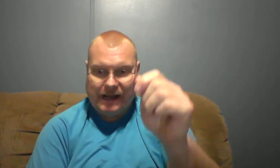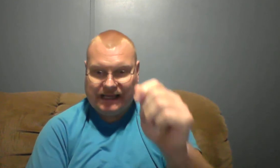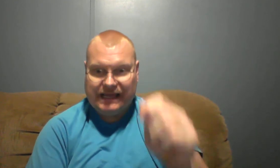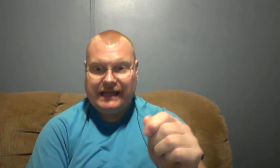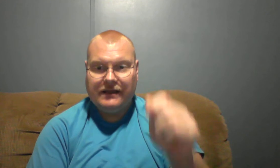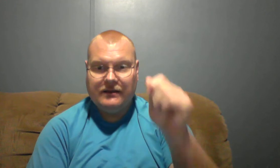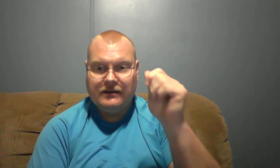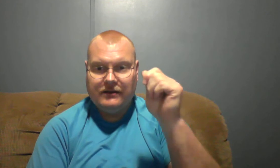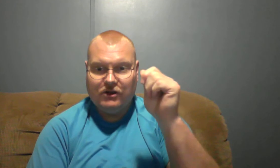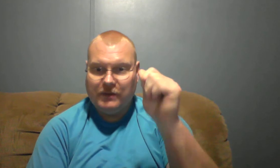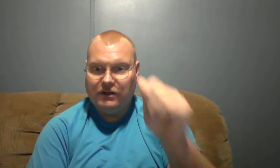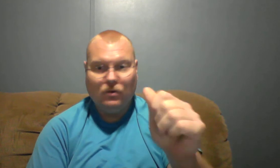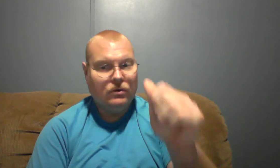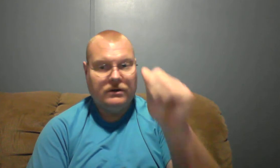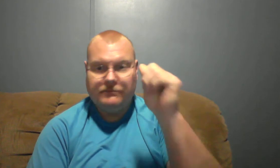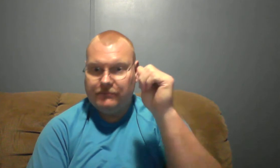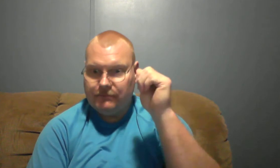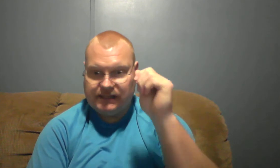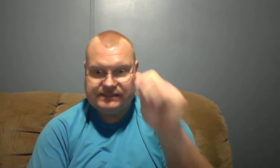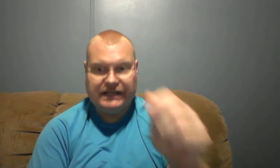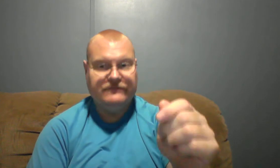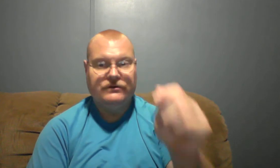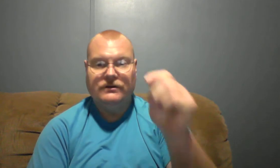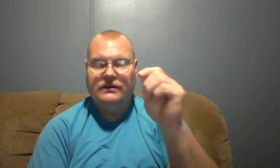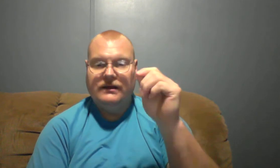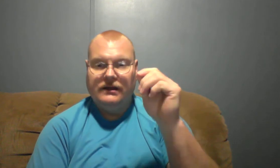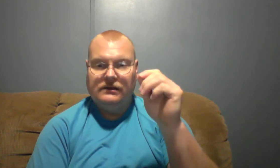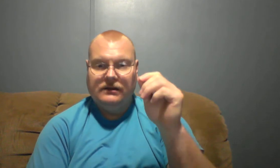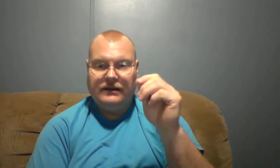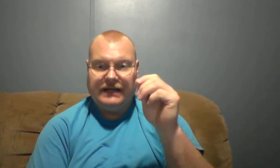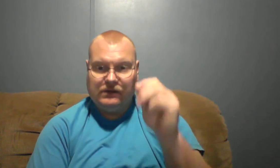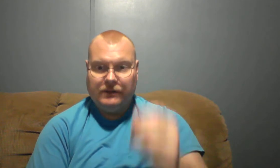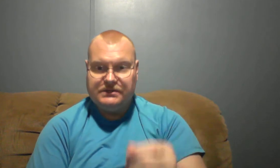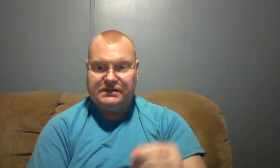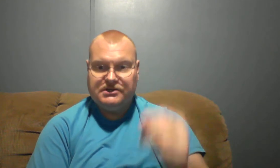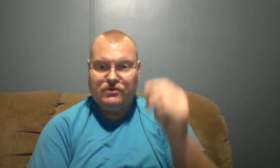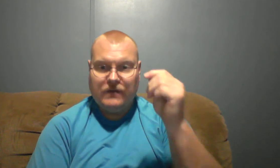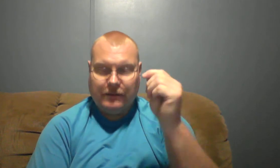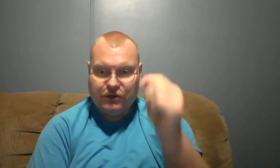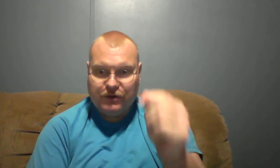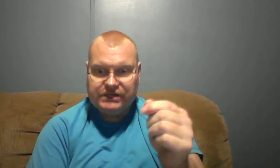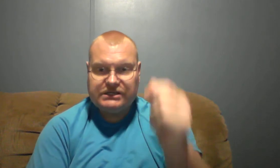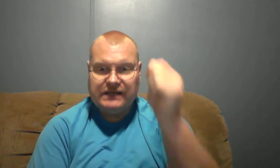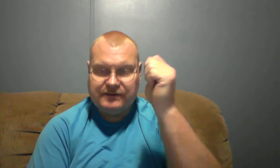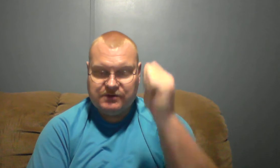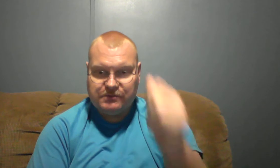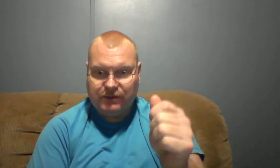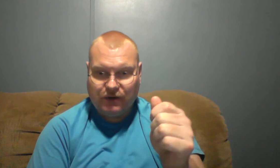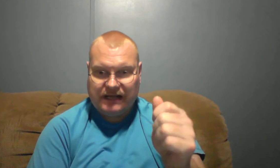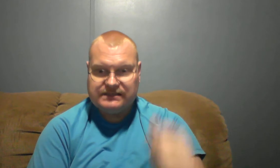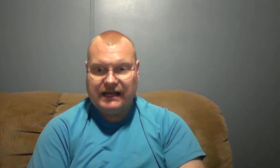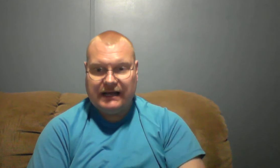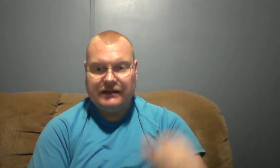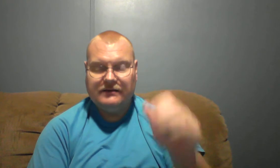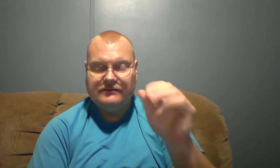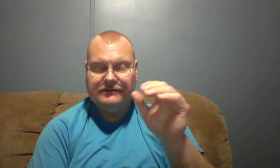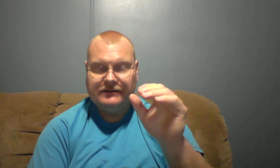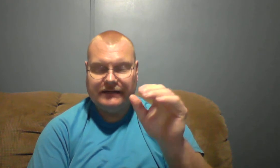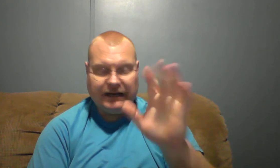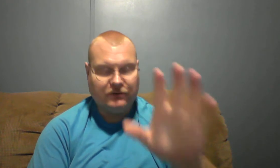king you're my lord my savior and I represent you I'm a Christian I'm supposed to be Christ like I don't want